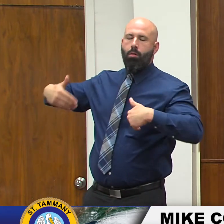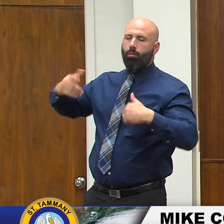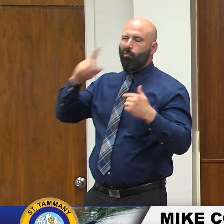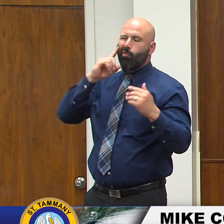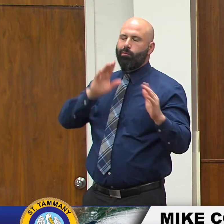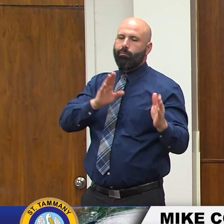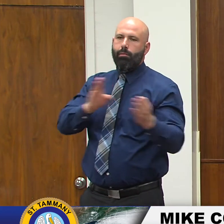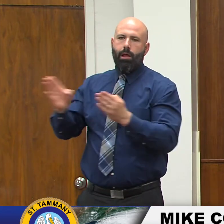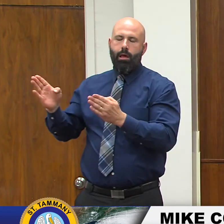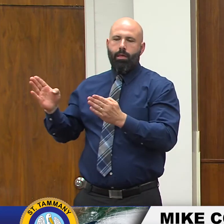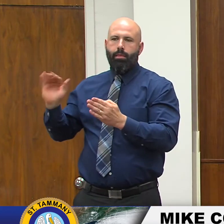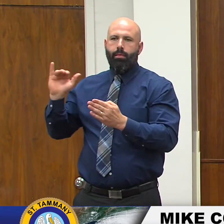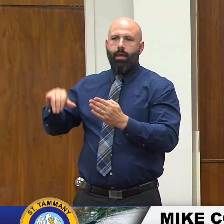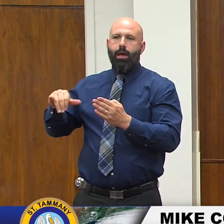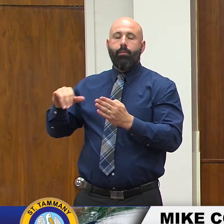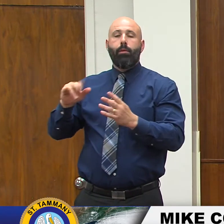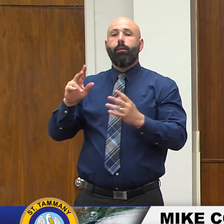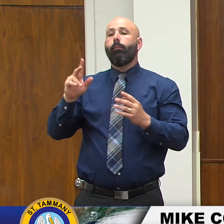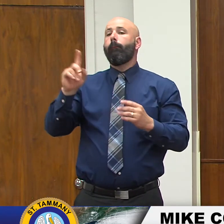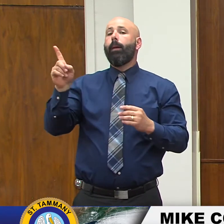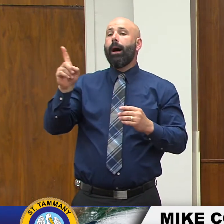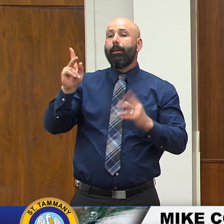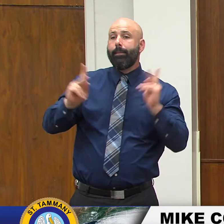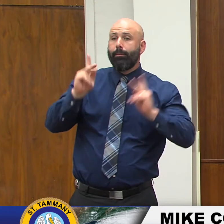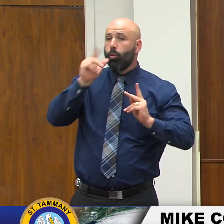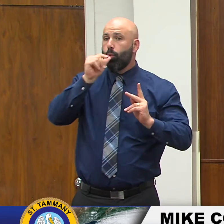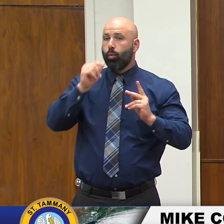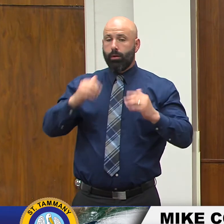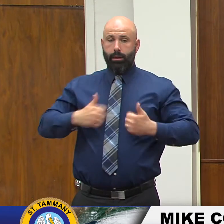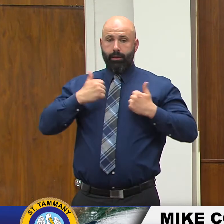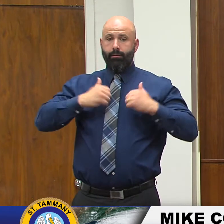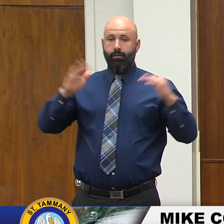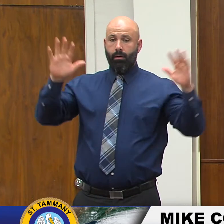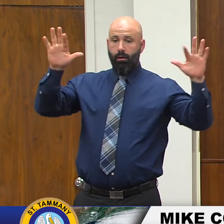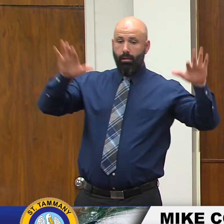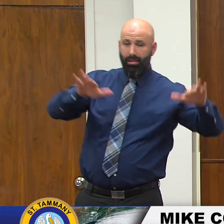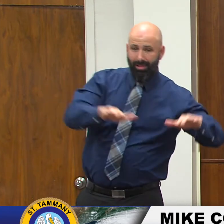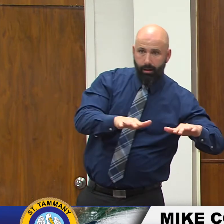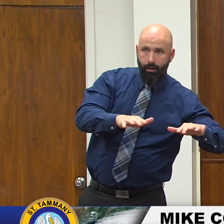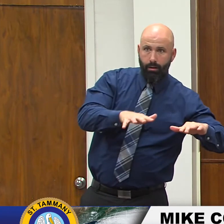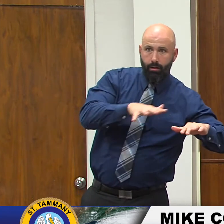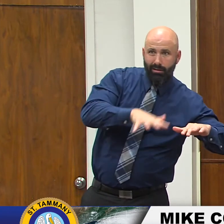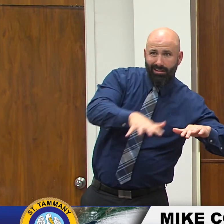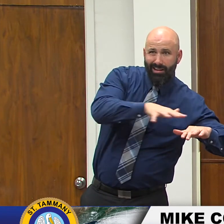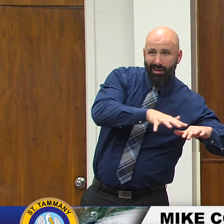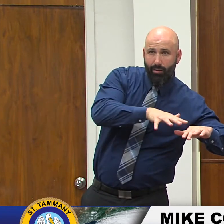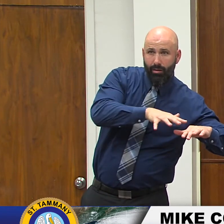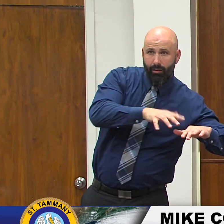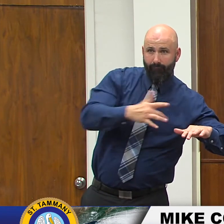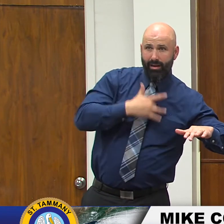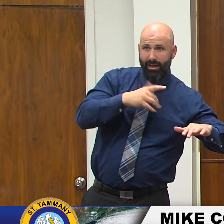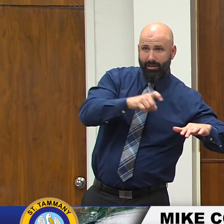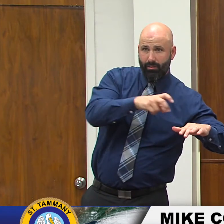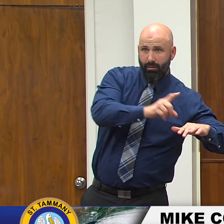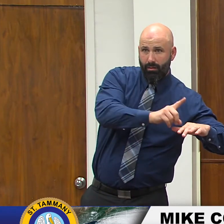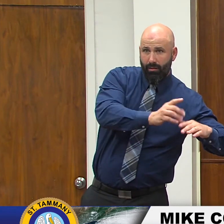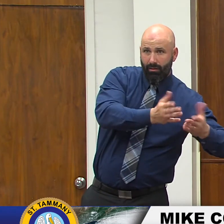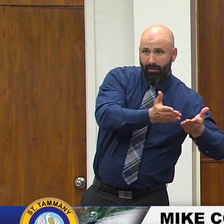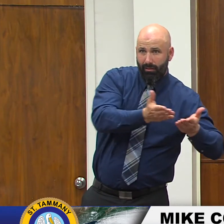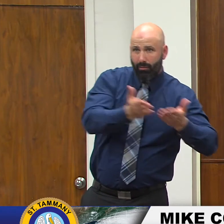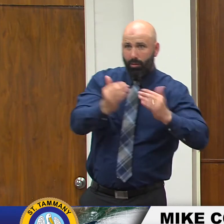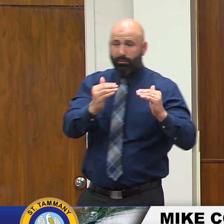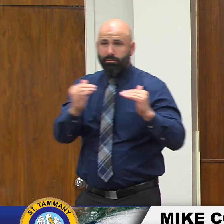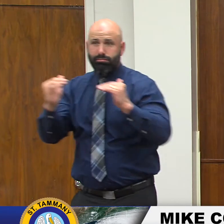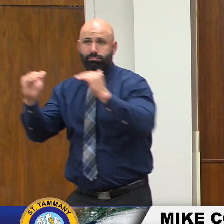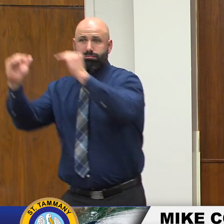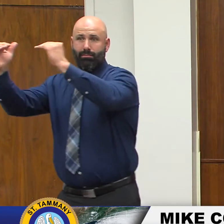in low areas or or may be living by themselves and feel that they need to go to higher ground they may have